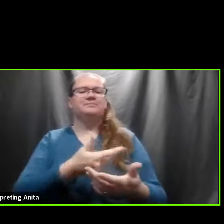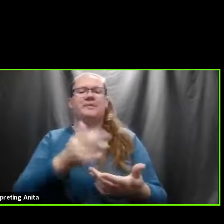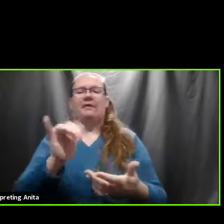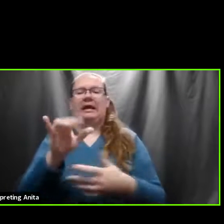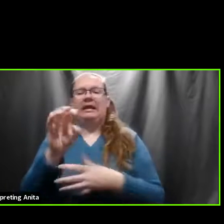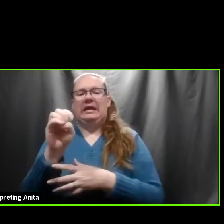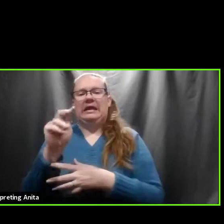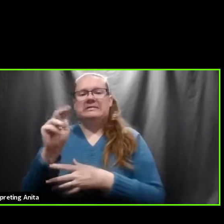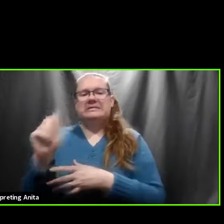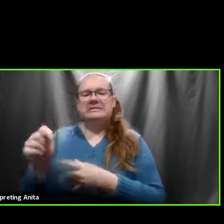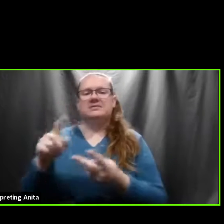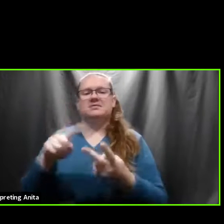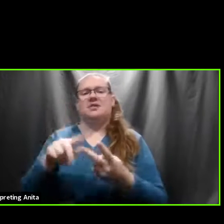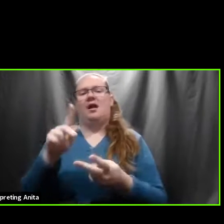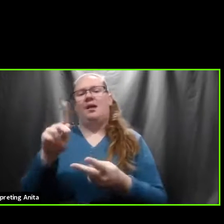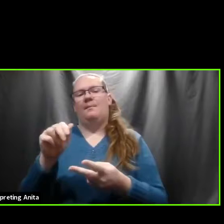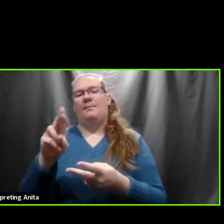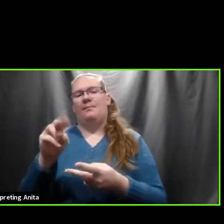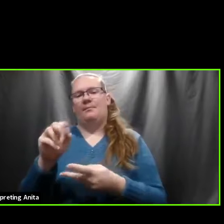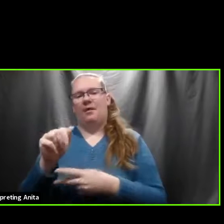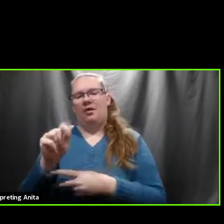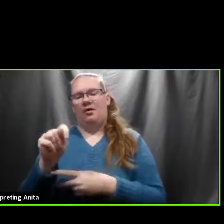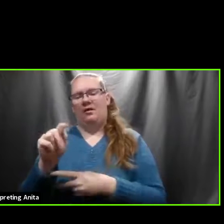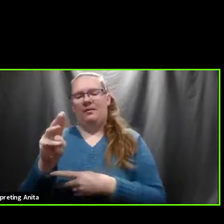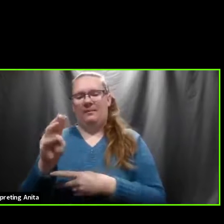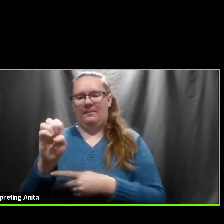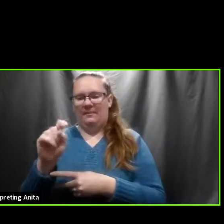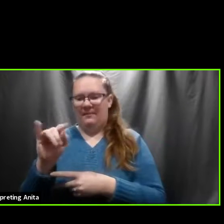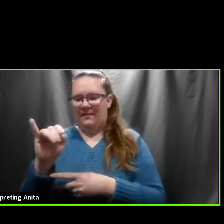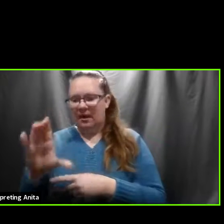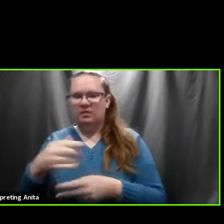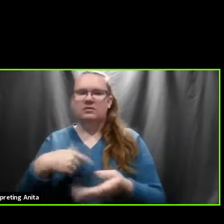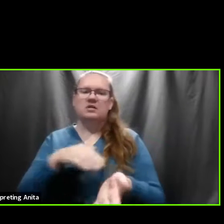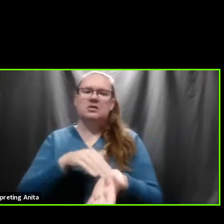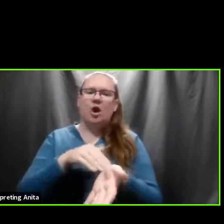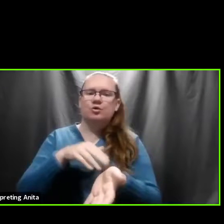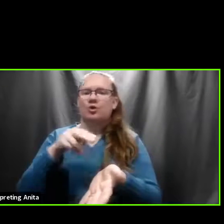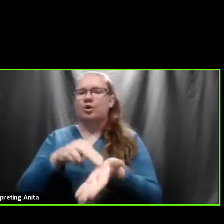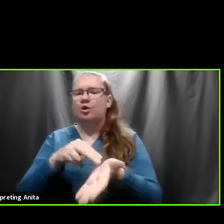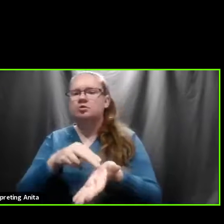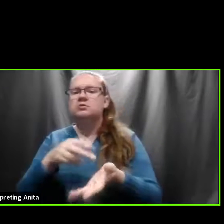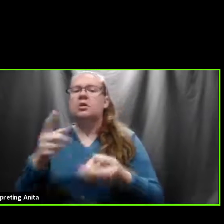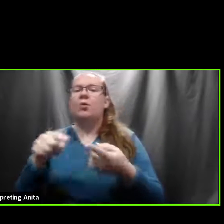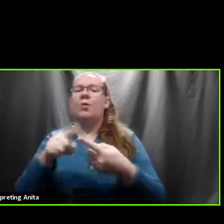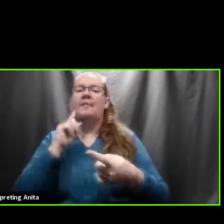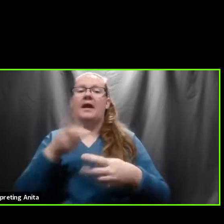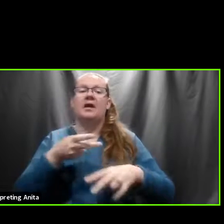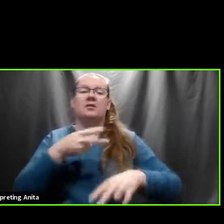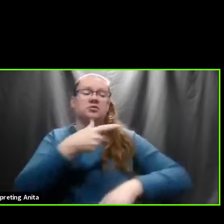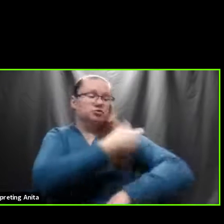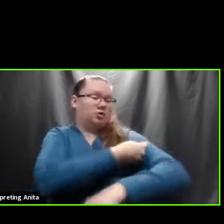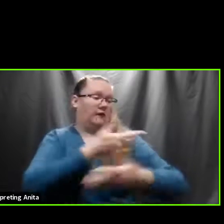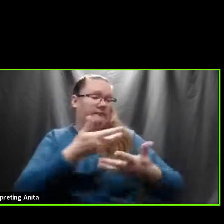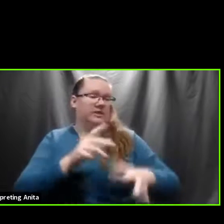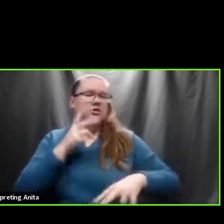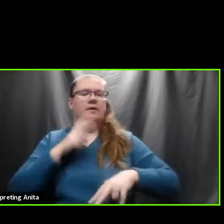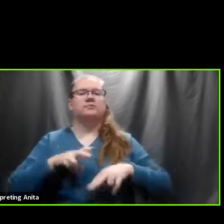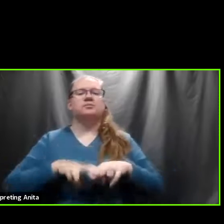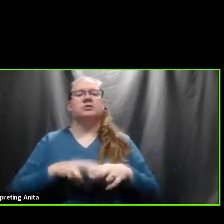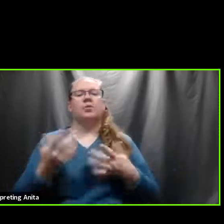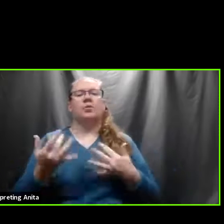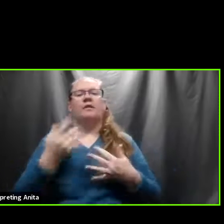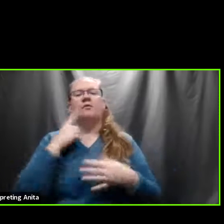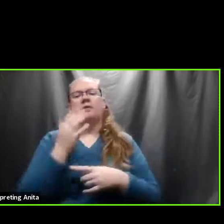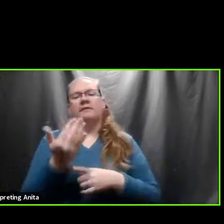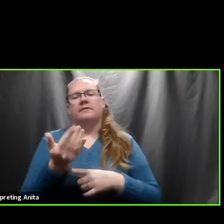paramedic, doctor, a nurse who can make sure that they're watching over those individuals when they have to sit for their 15 minutes. So it does really run the